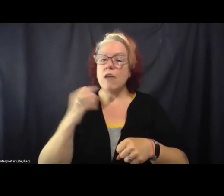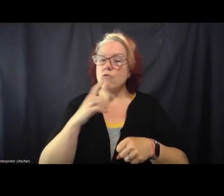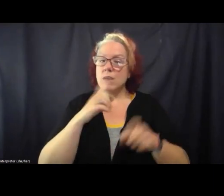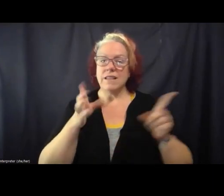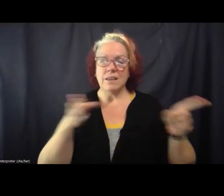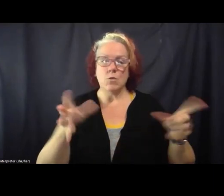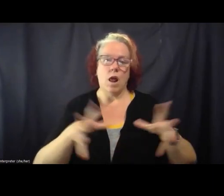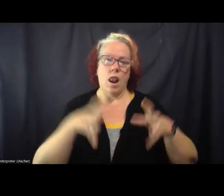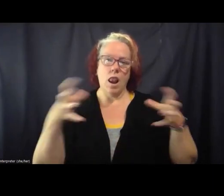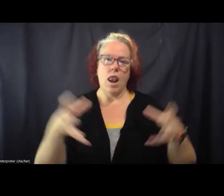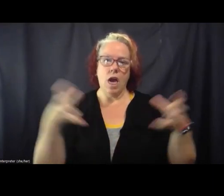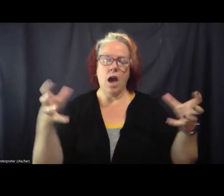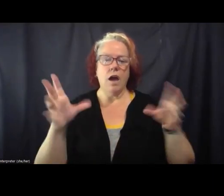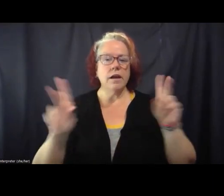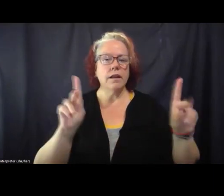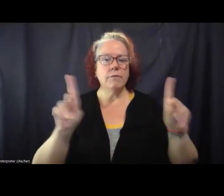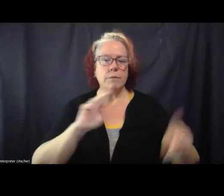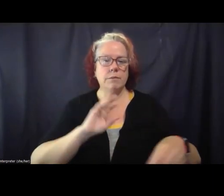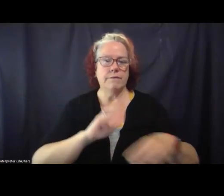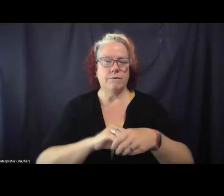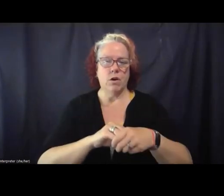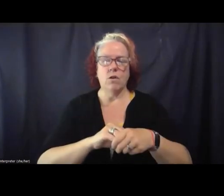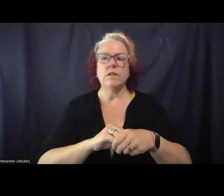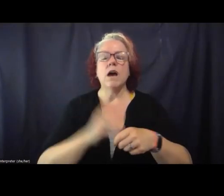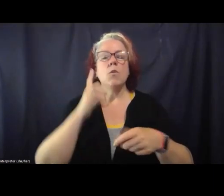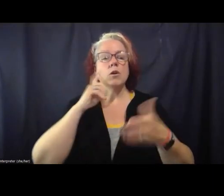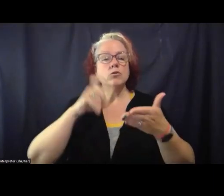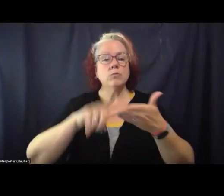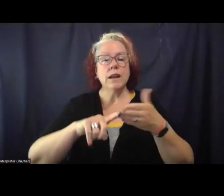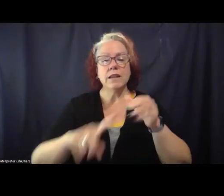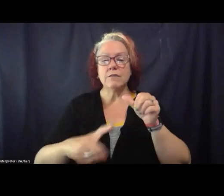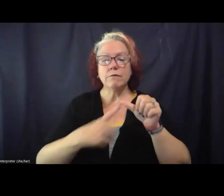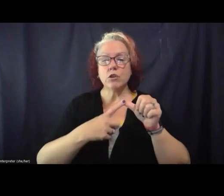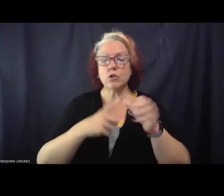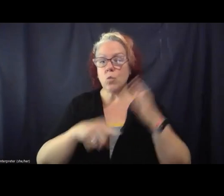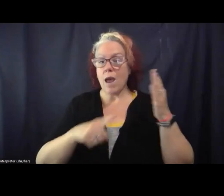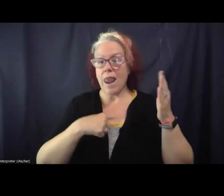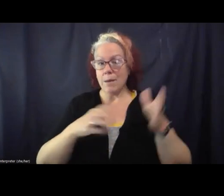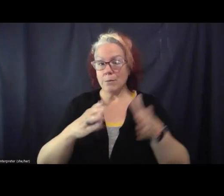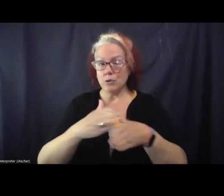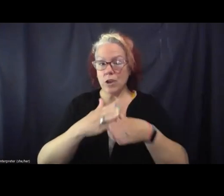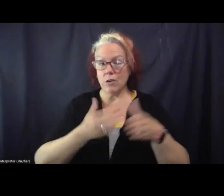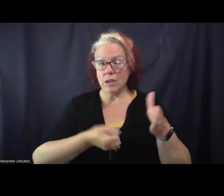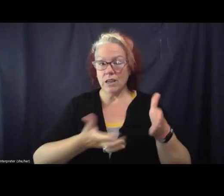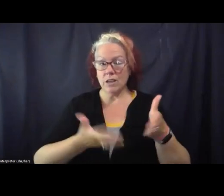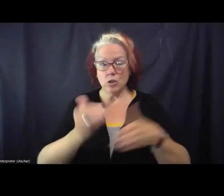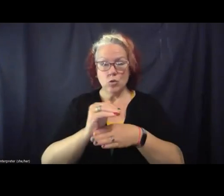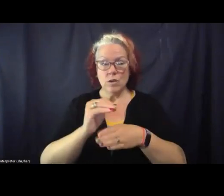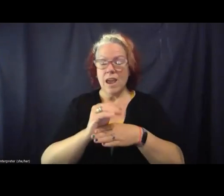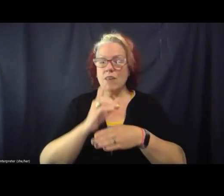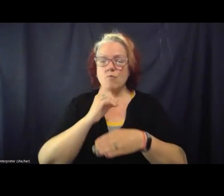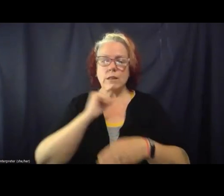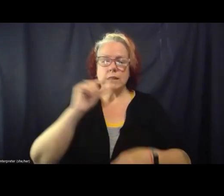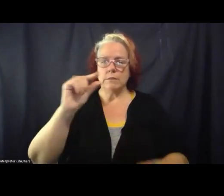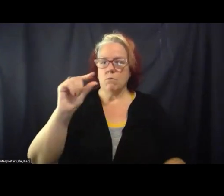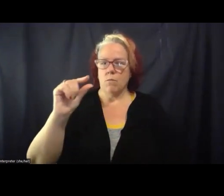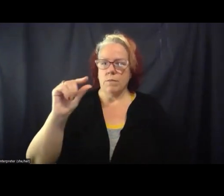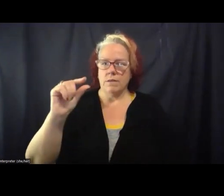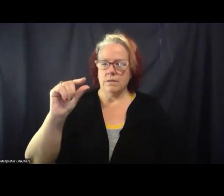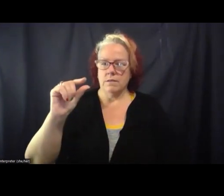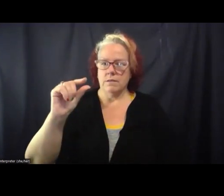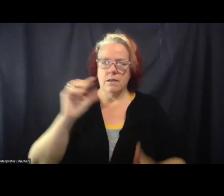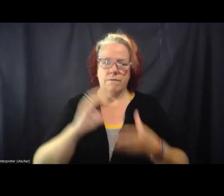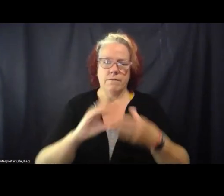people involved. So I want to acknowledge up front that what I'm sharing tonight will be only a sliver of the story.